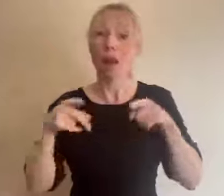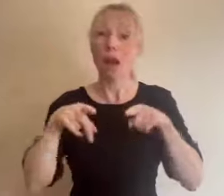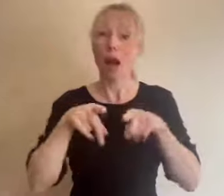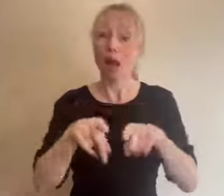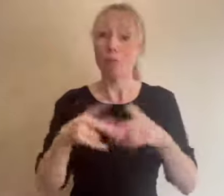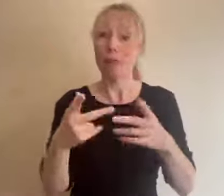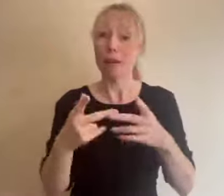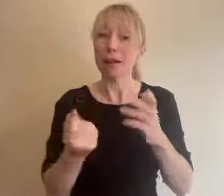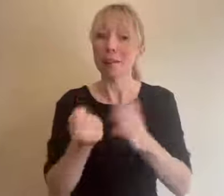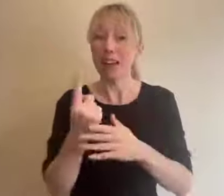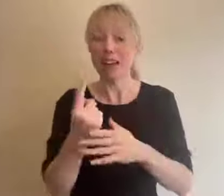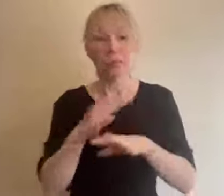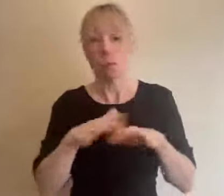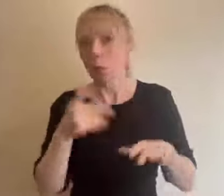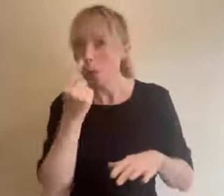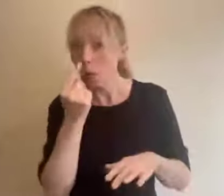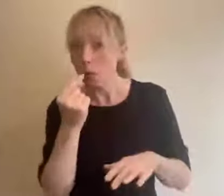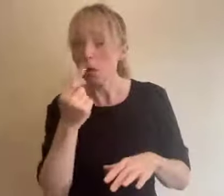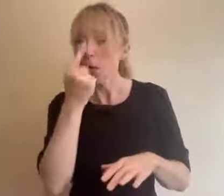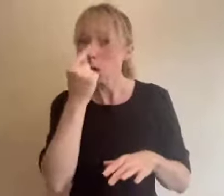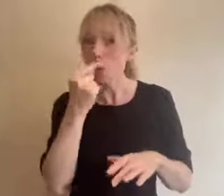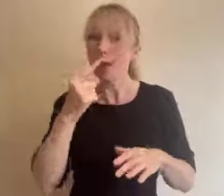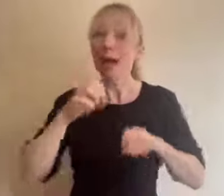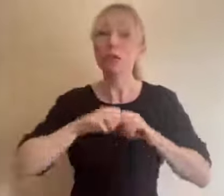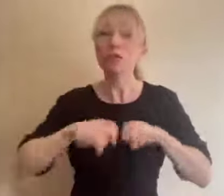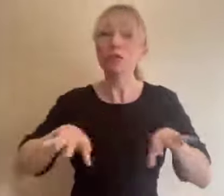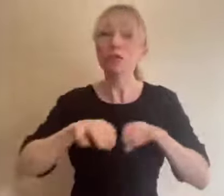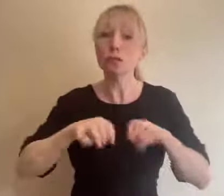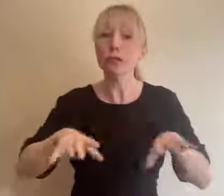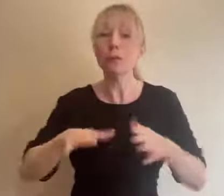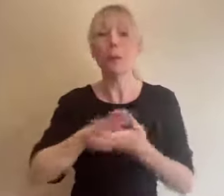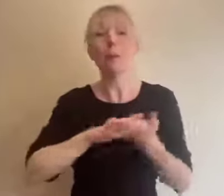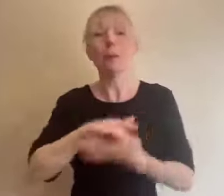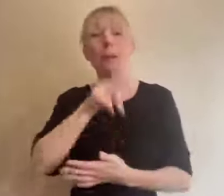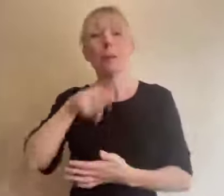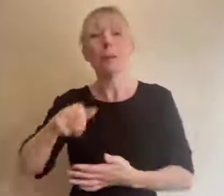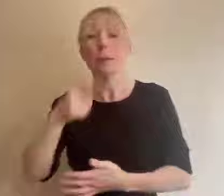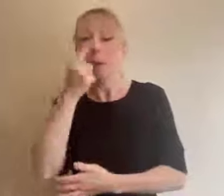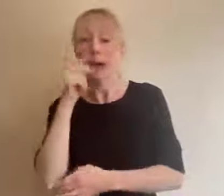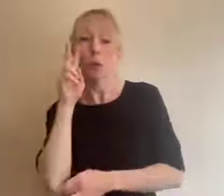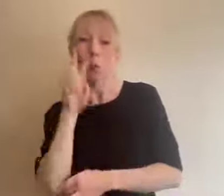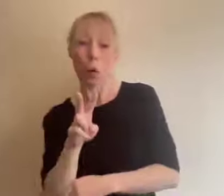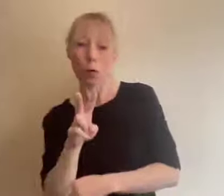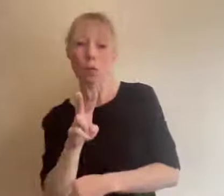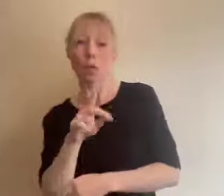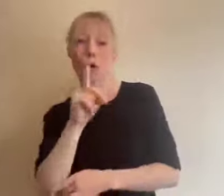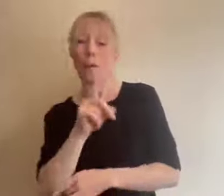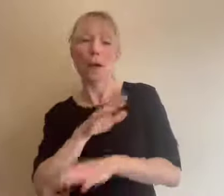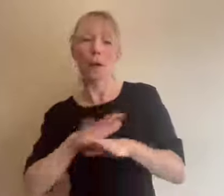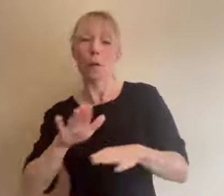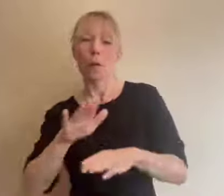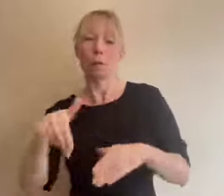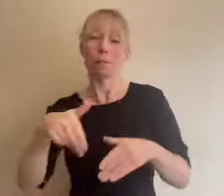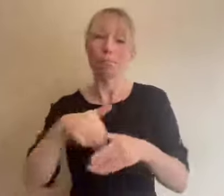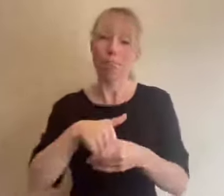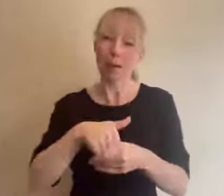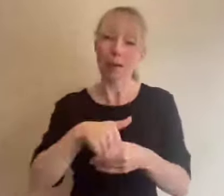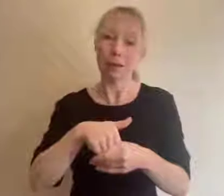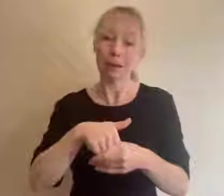impossible you can also stream the work letting people watch but not participate how do you get people to attend your